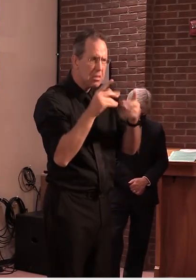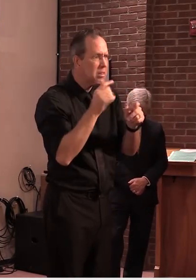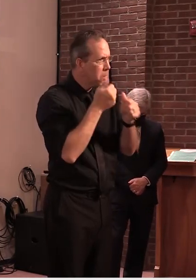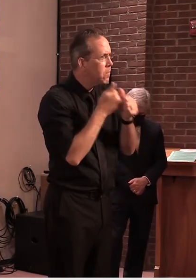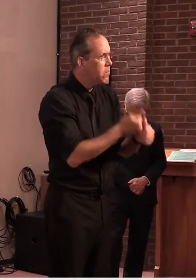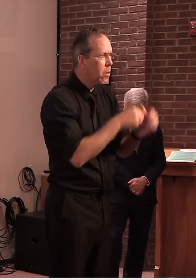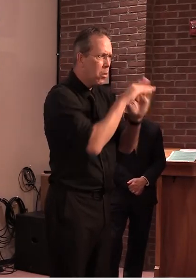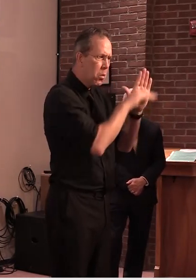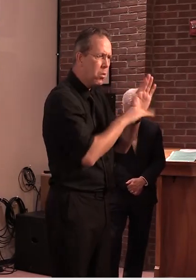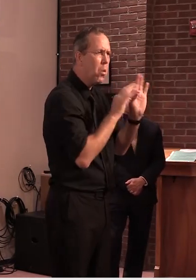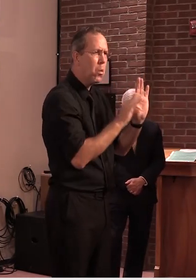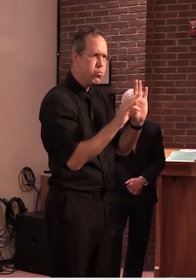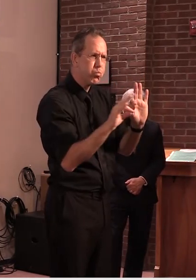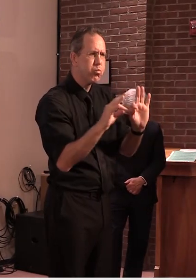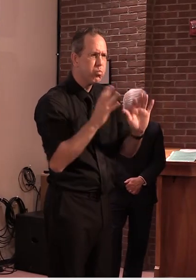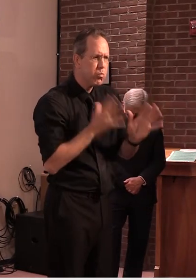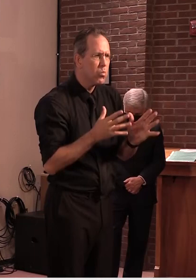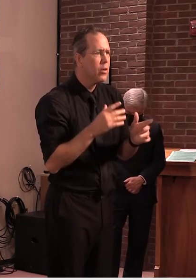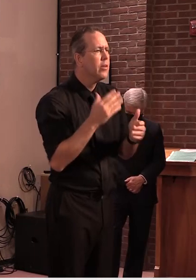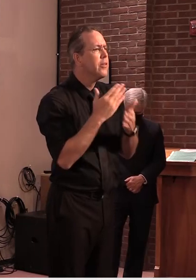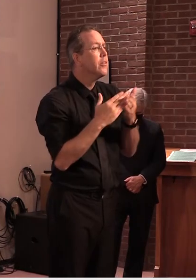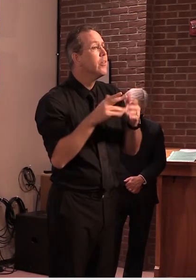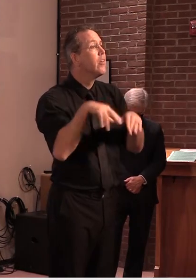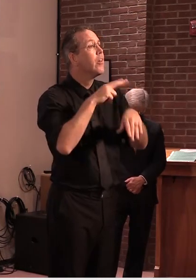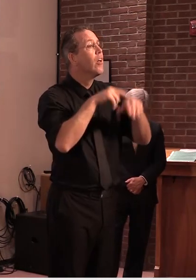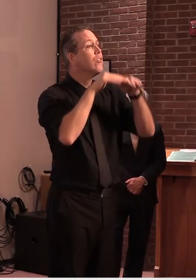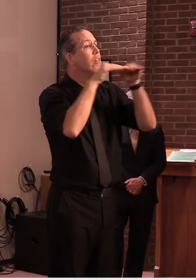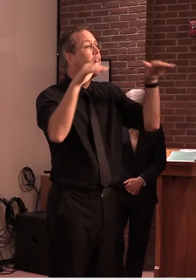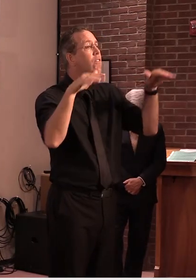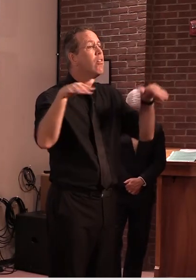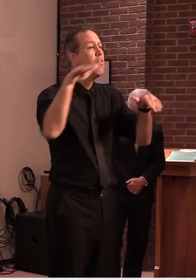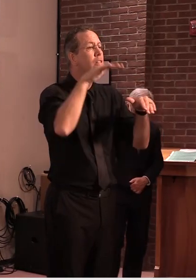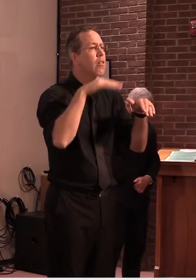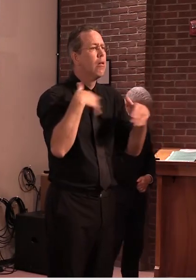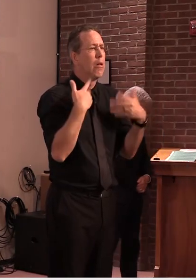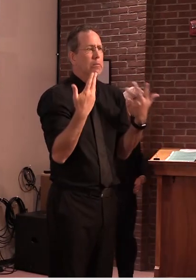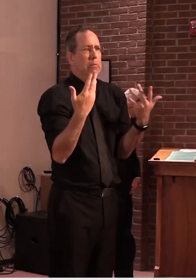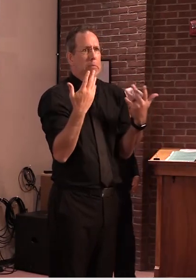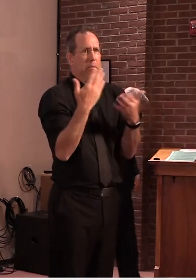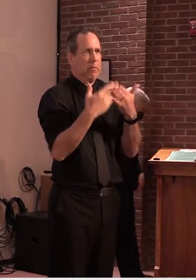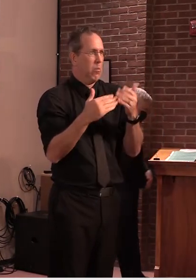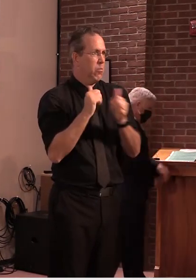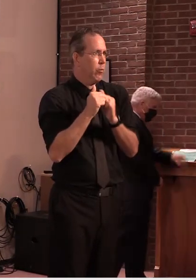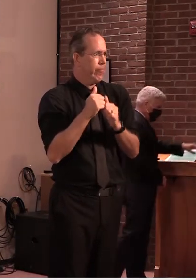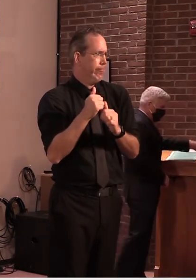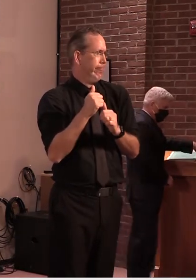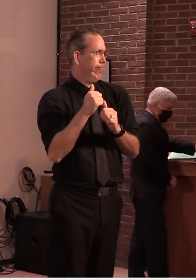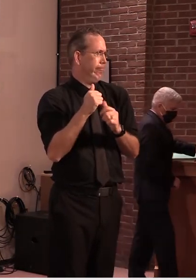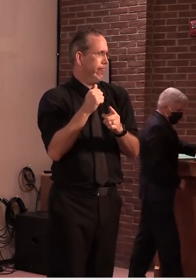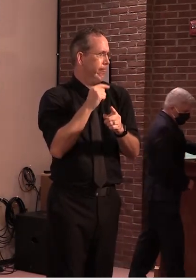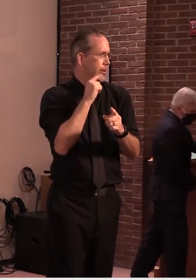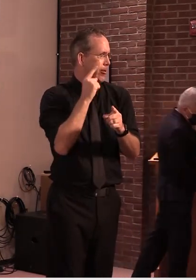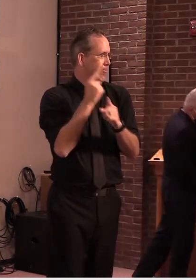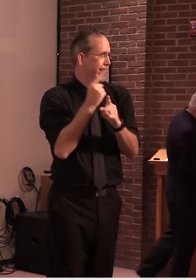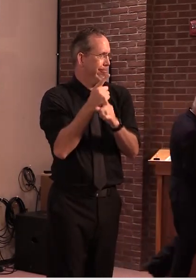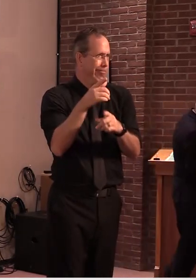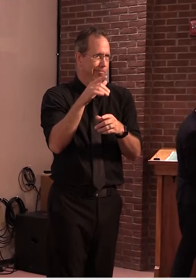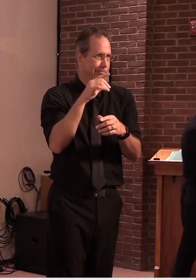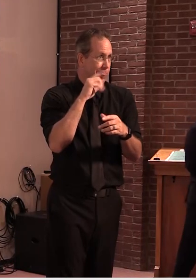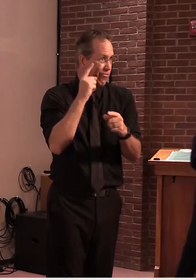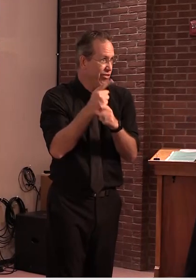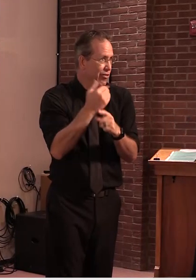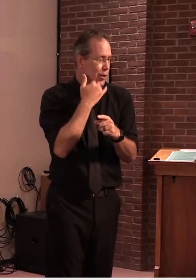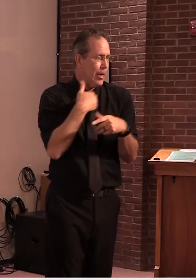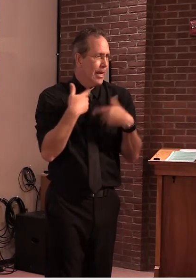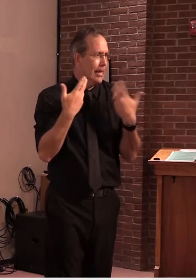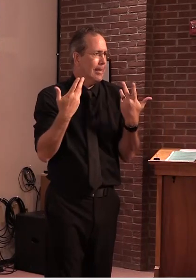there's certainly some examples nationally of concerning conditions that have developed as a result of sporting events and even though it's to date i